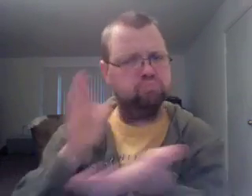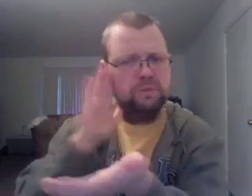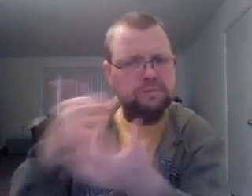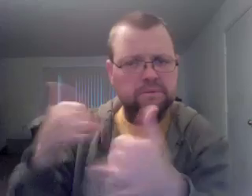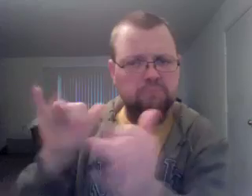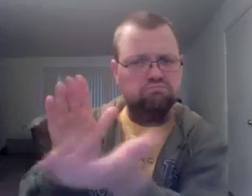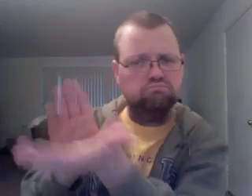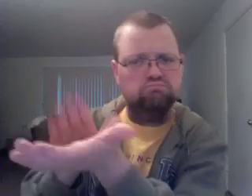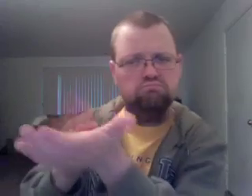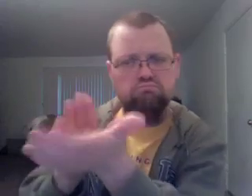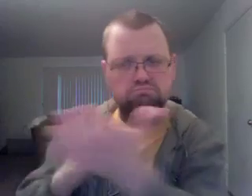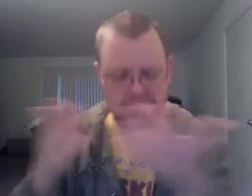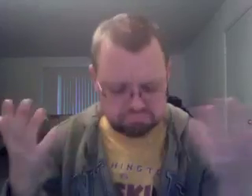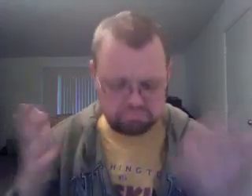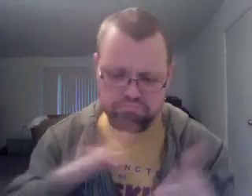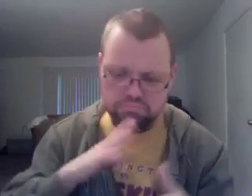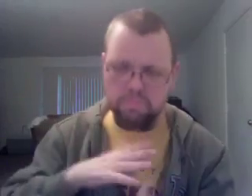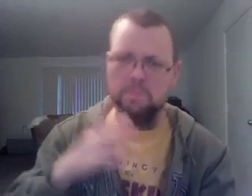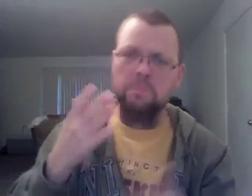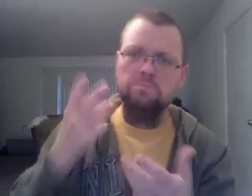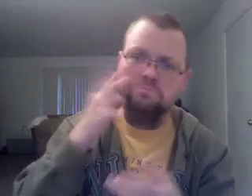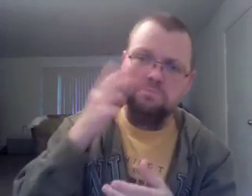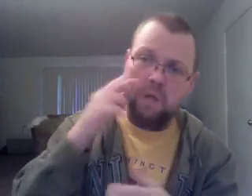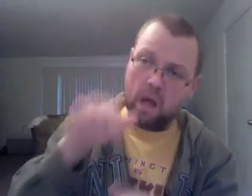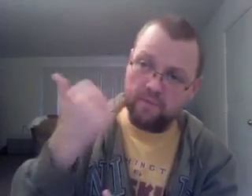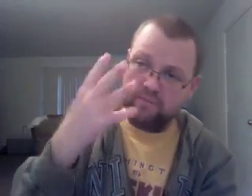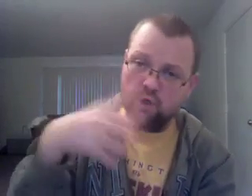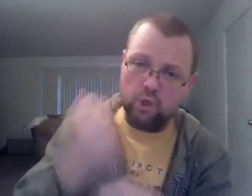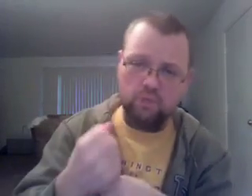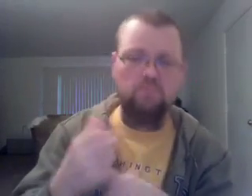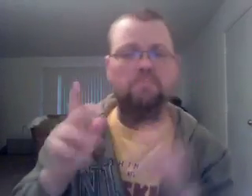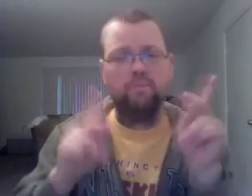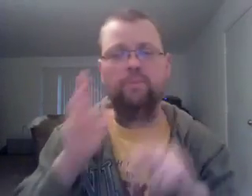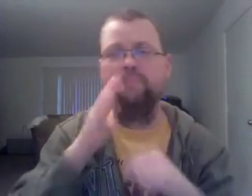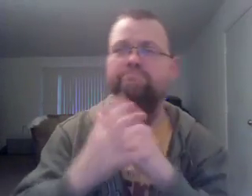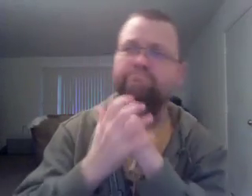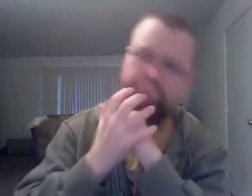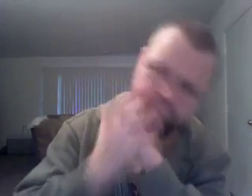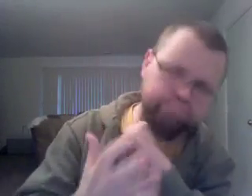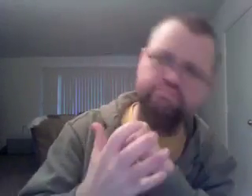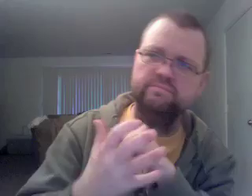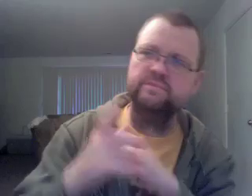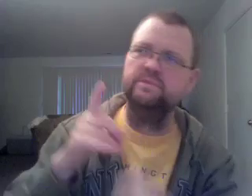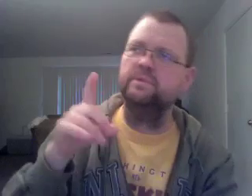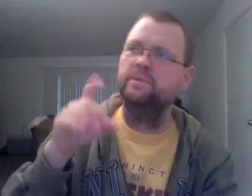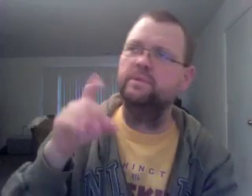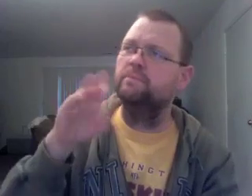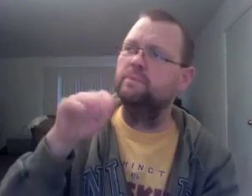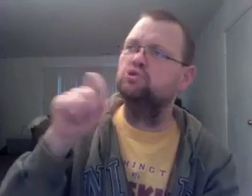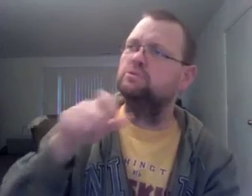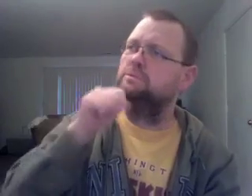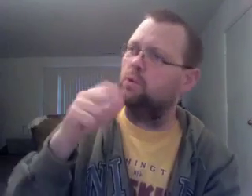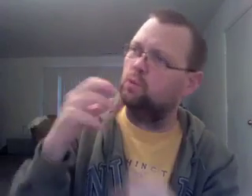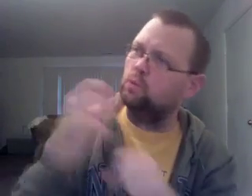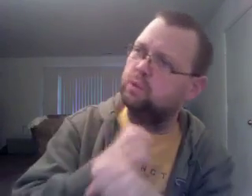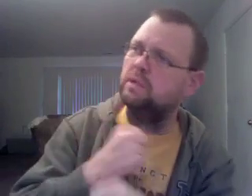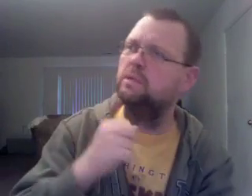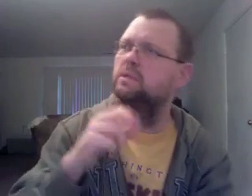You hear Nationwide is on your side all the time, but why should you believe it? Well, Nationwide Insurance puts their members first because they don't have care holders.